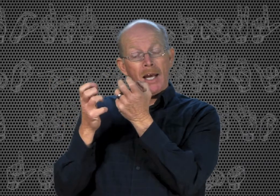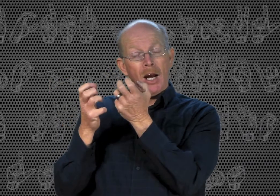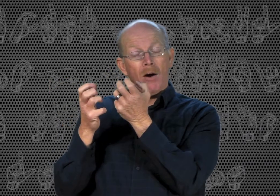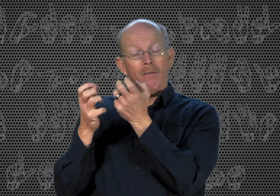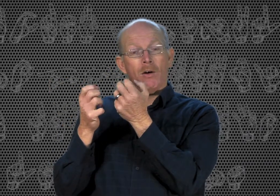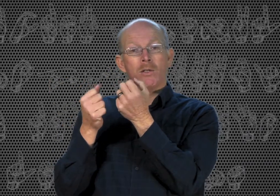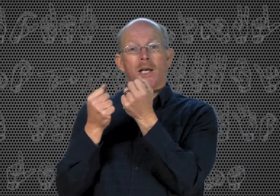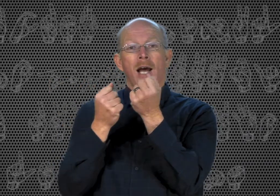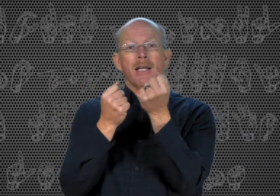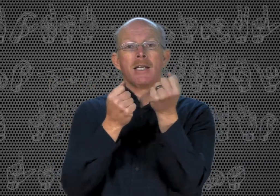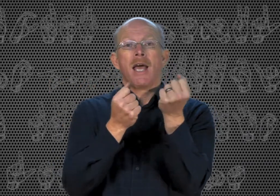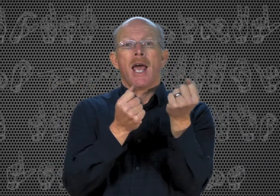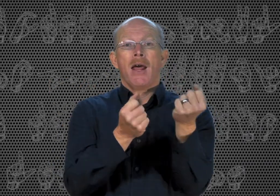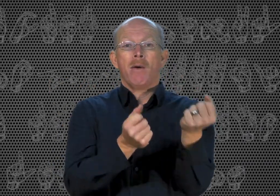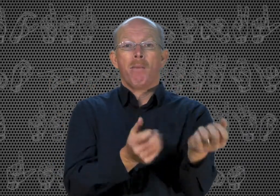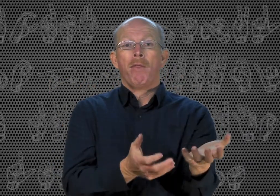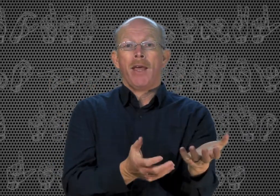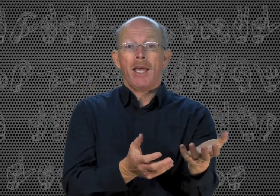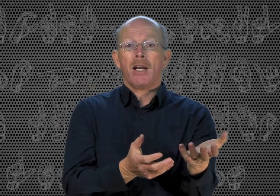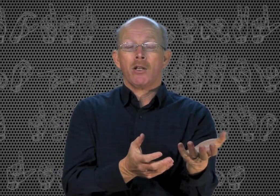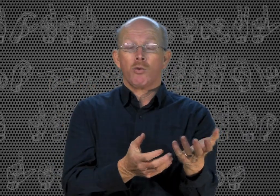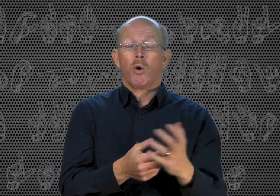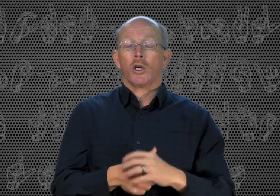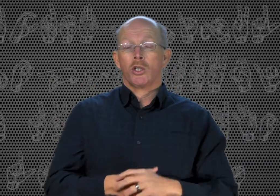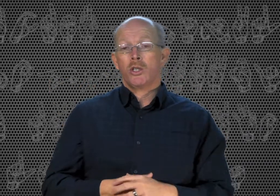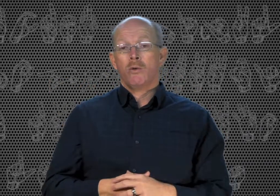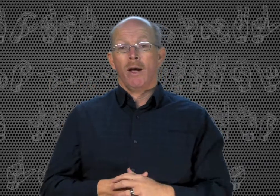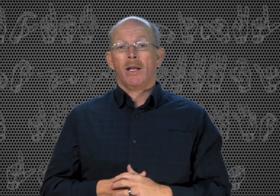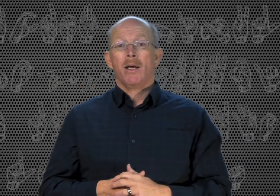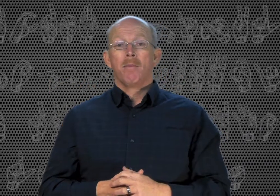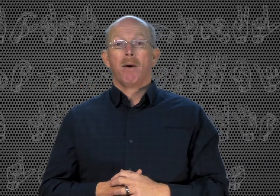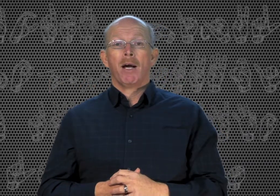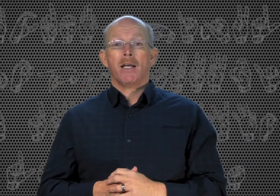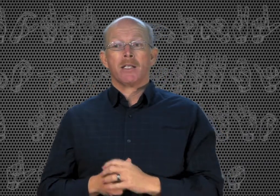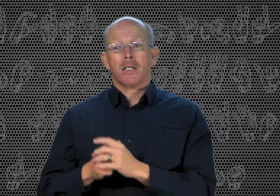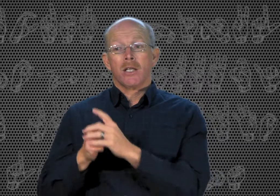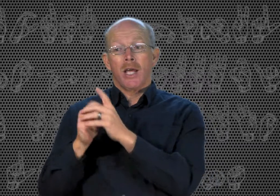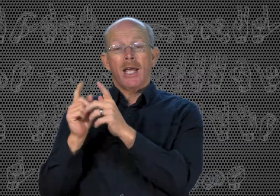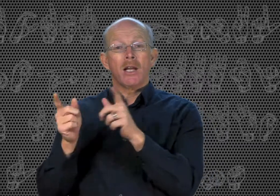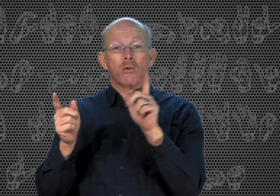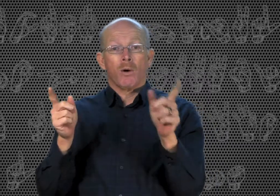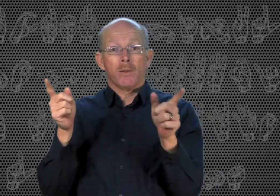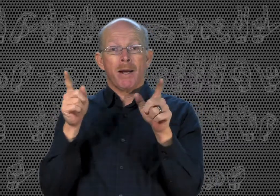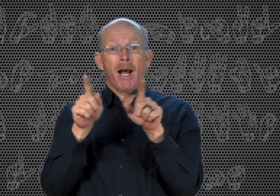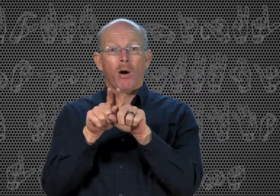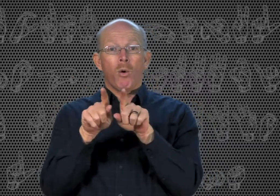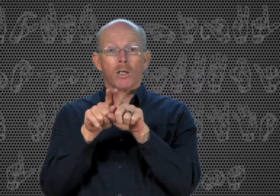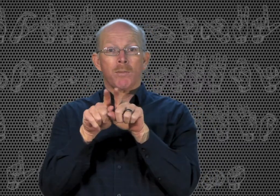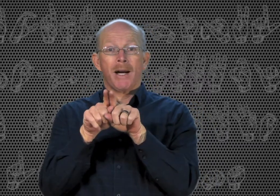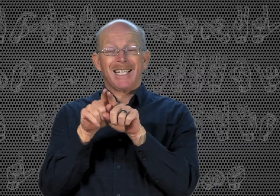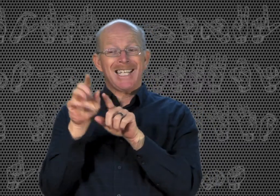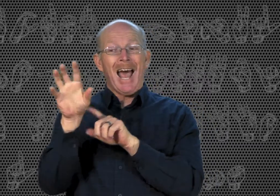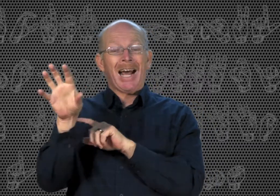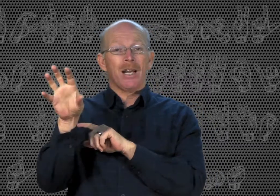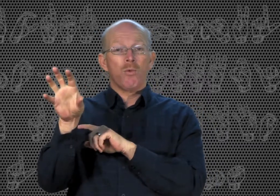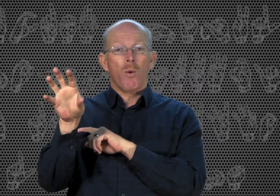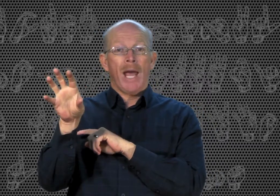of those signs. And then put the English words to it. Because the English words may not correspond exactly with